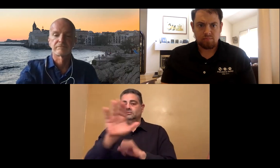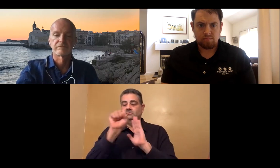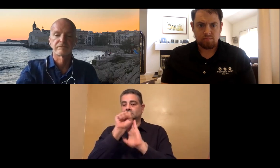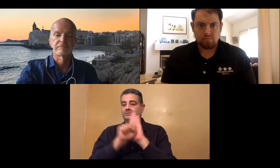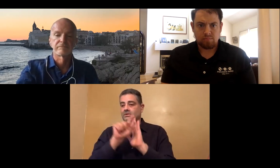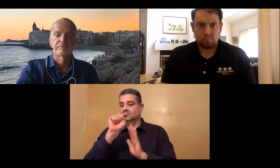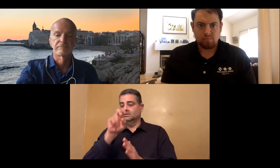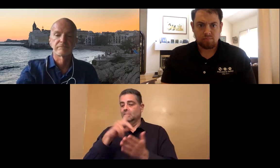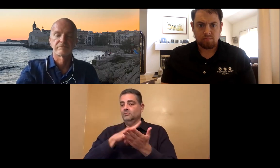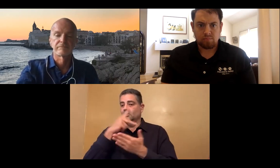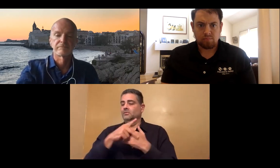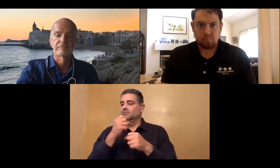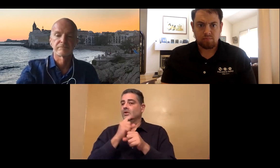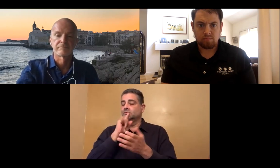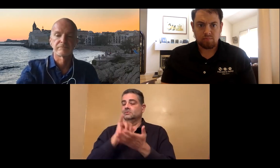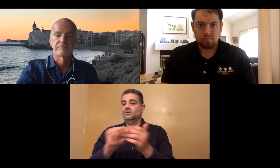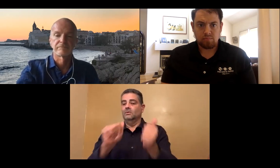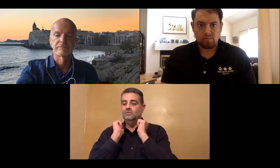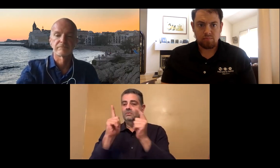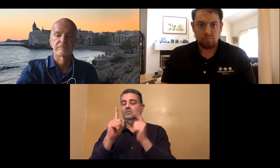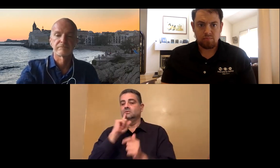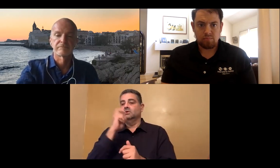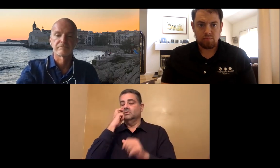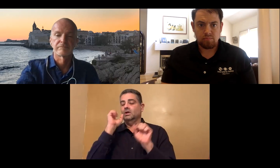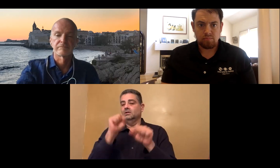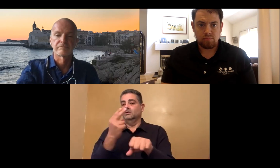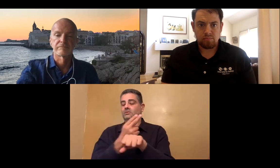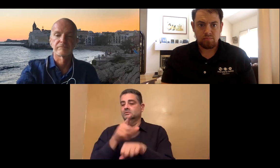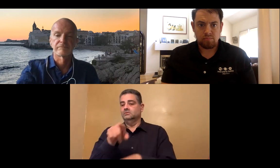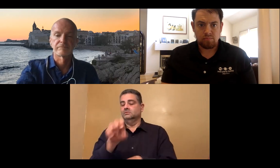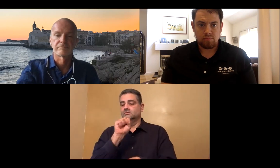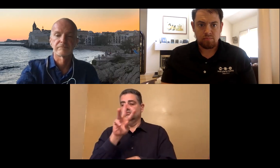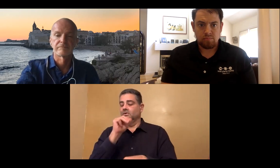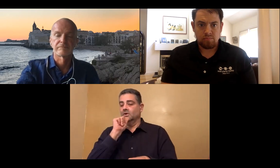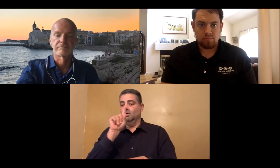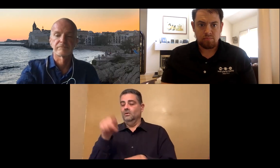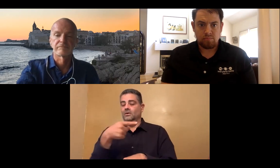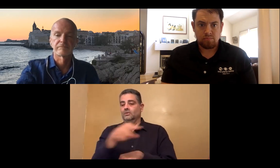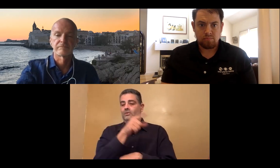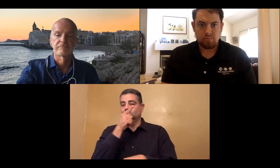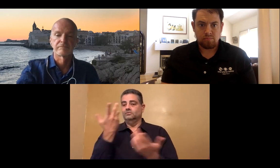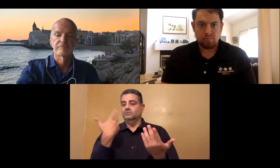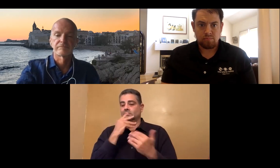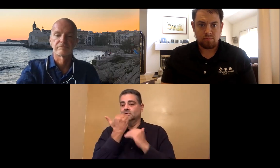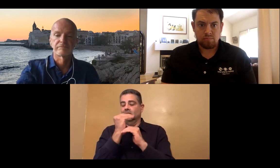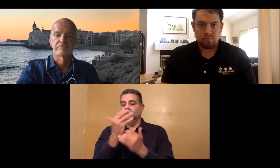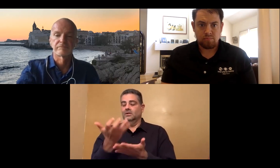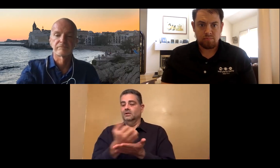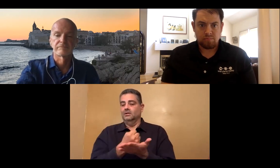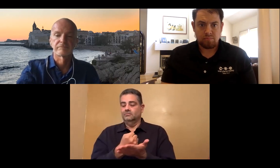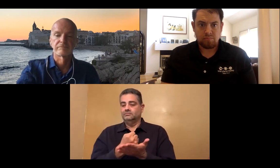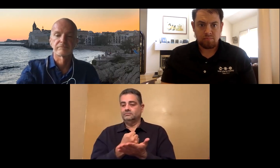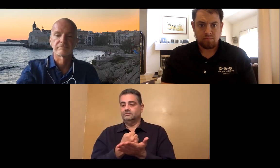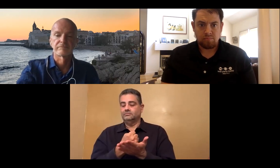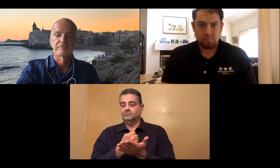And that is why we are hoping to partner with your state TED programs so that we can provide this service to all people who are Deaf-Blind, not